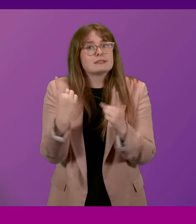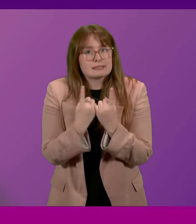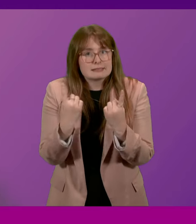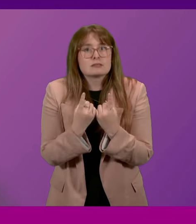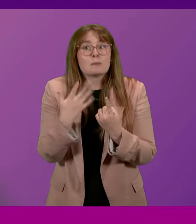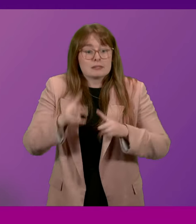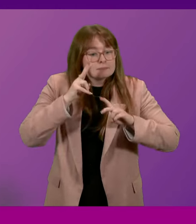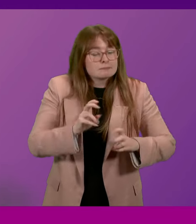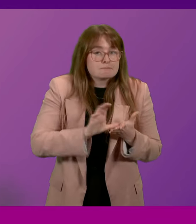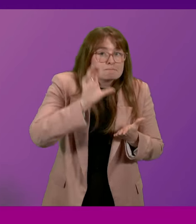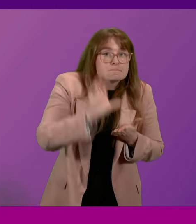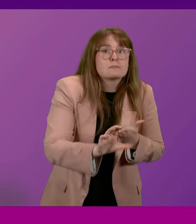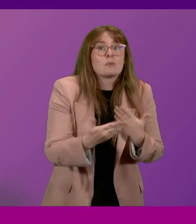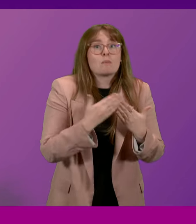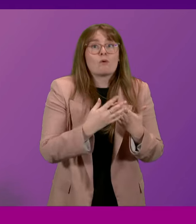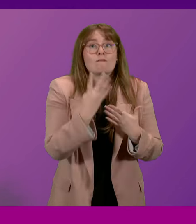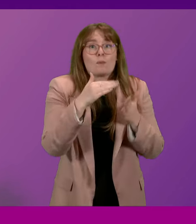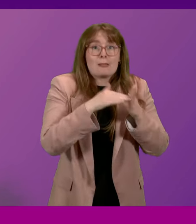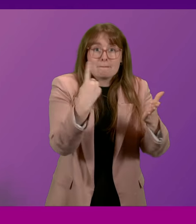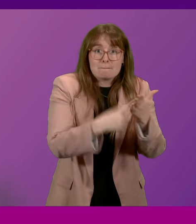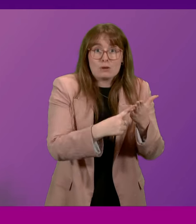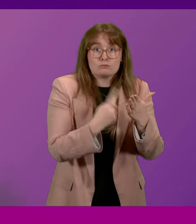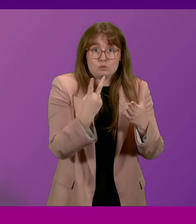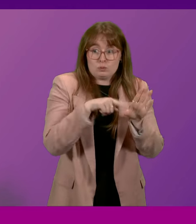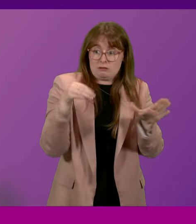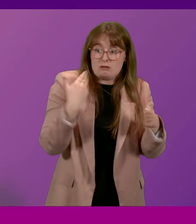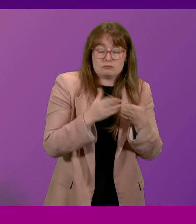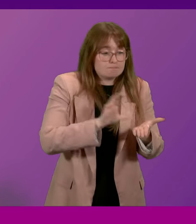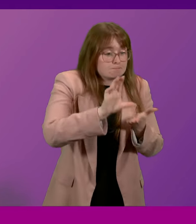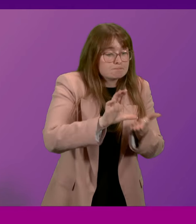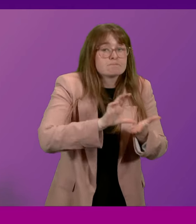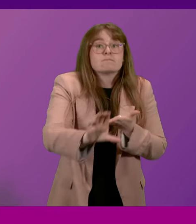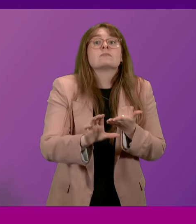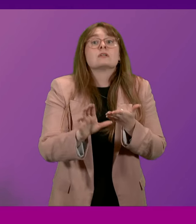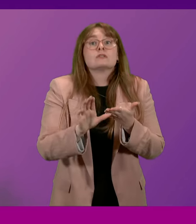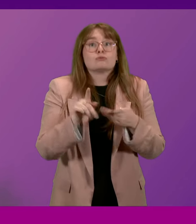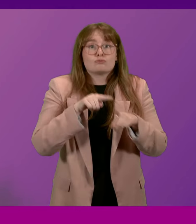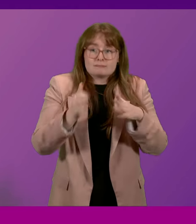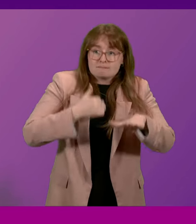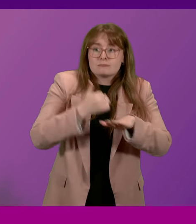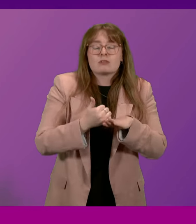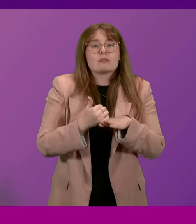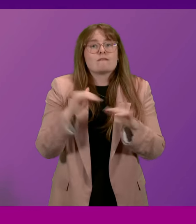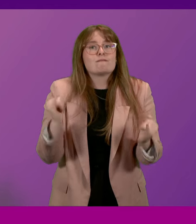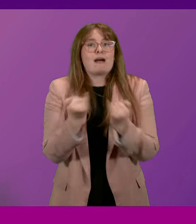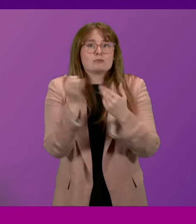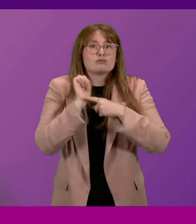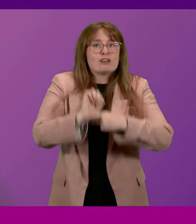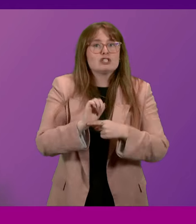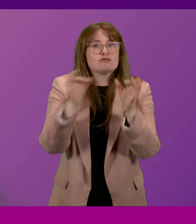we've invested more than £4 million in the last two years to implement the actions that are set out in the violence prevention framework.